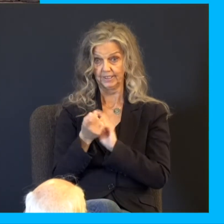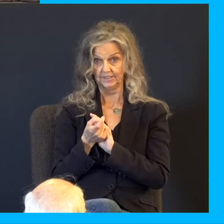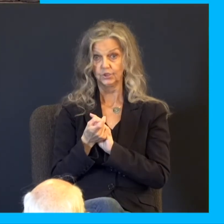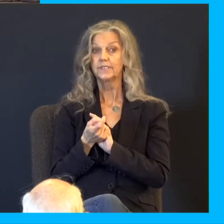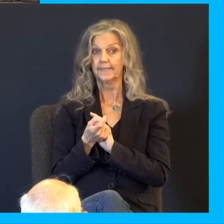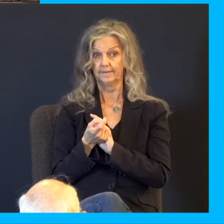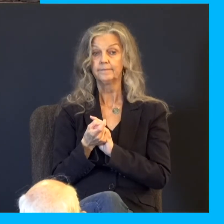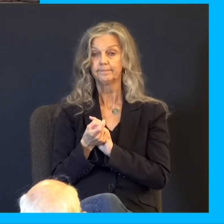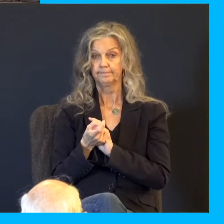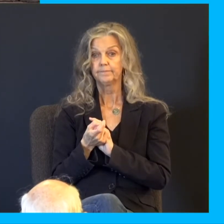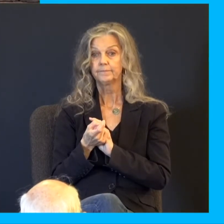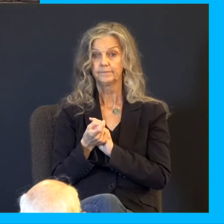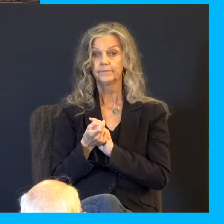What we got here is a case of repentance.